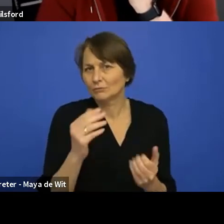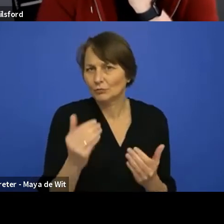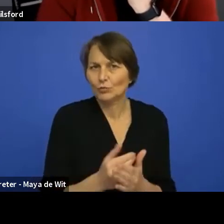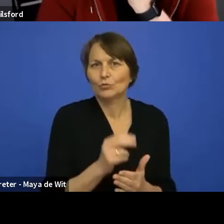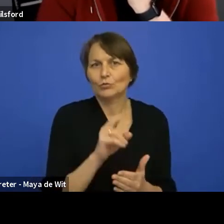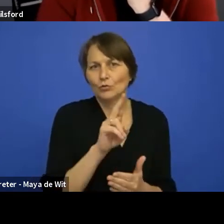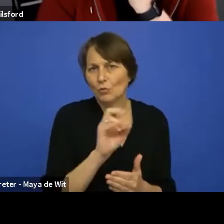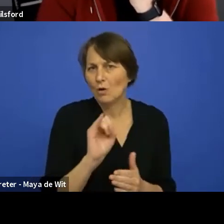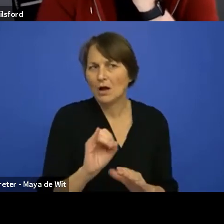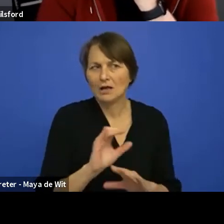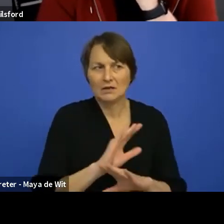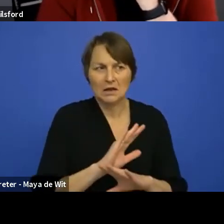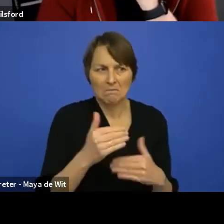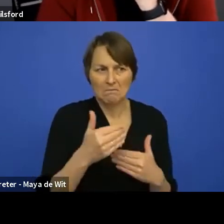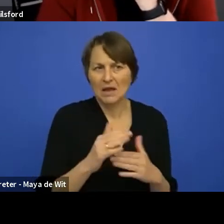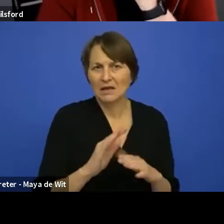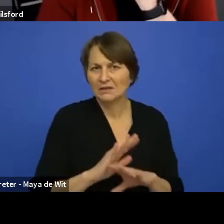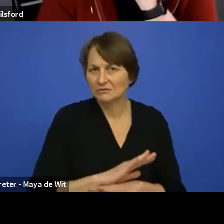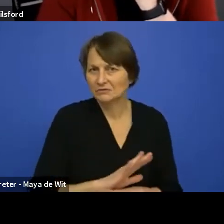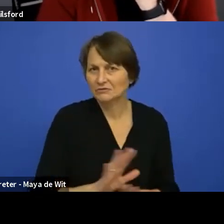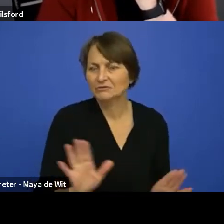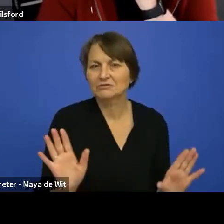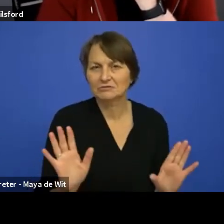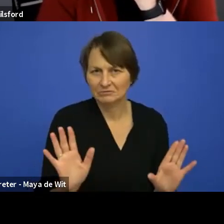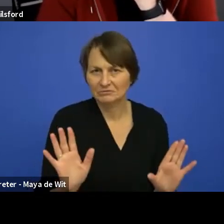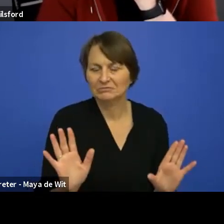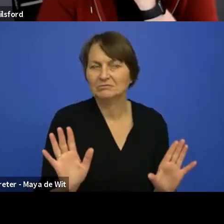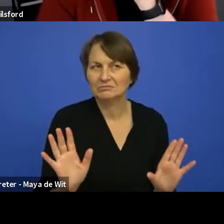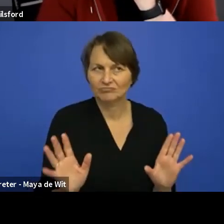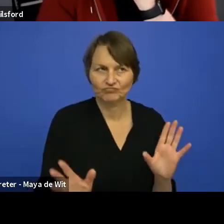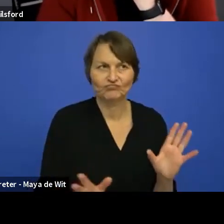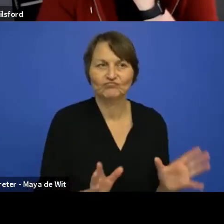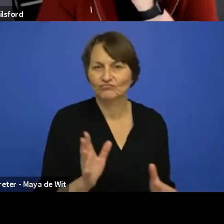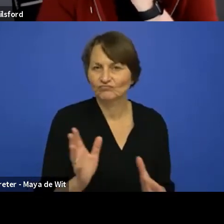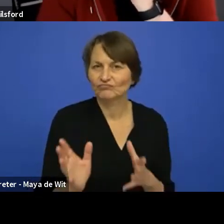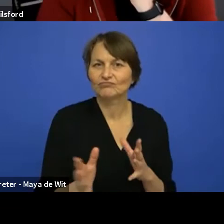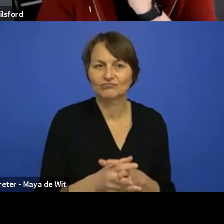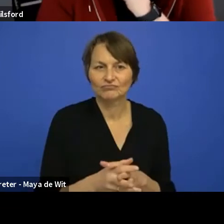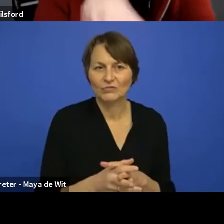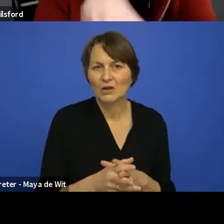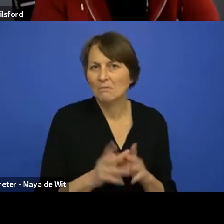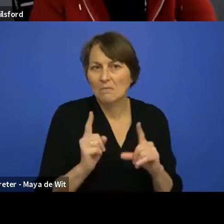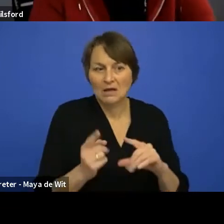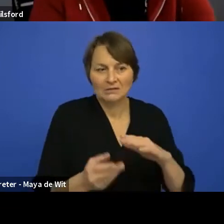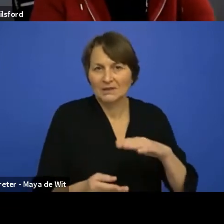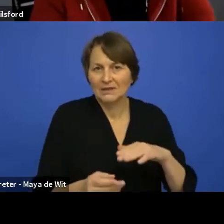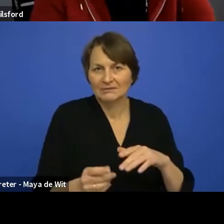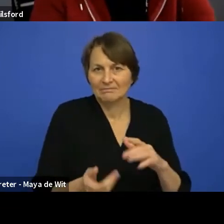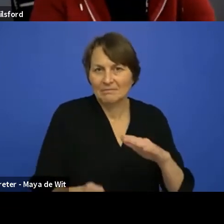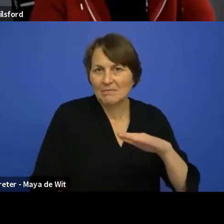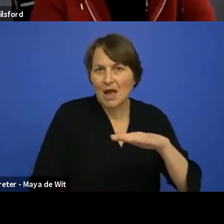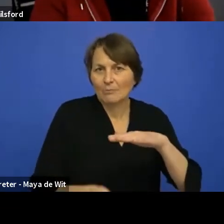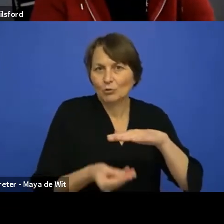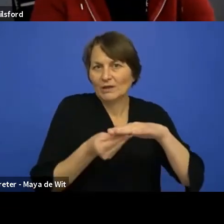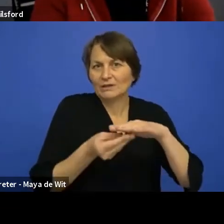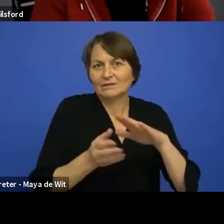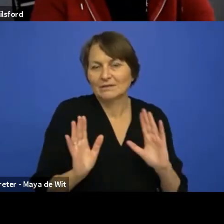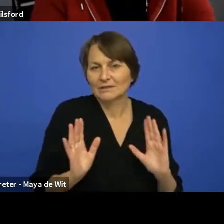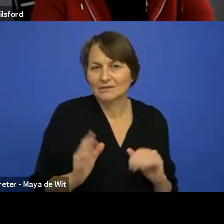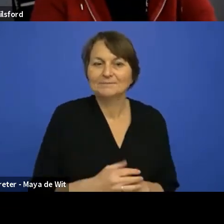would have to, to, to be upgraded. Yeah. We've talked about this quite a bit because it's like, that